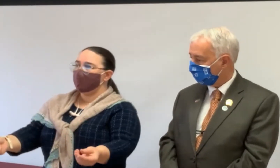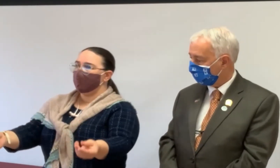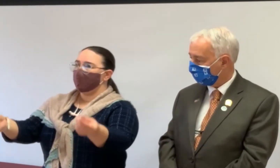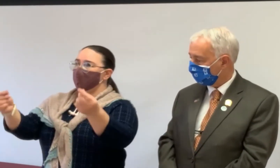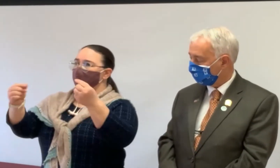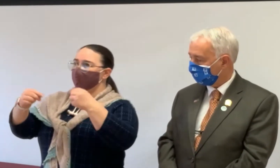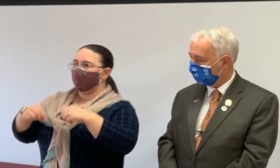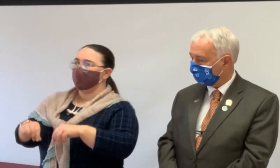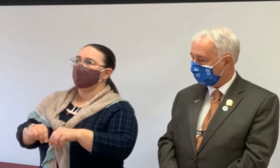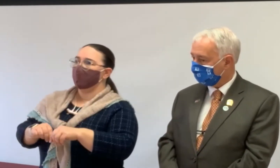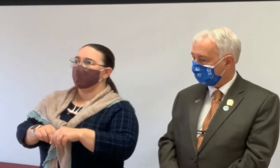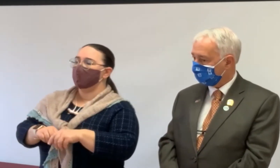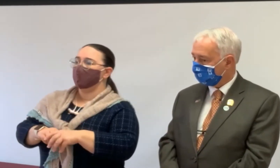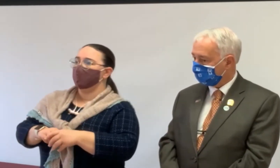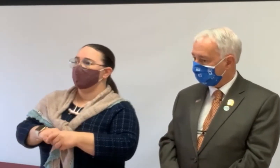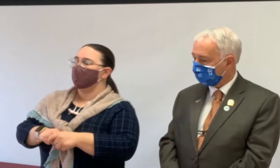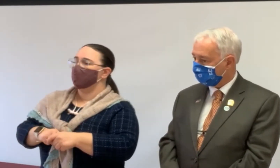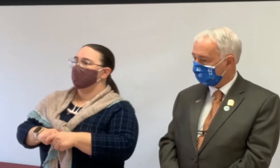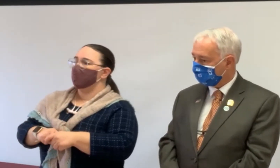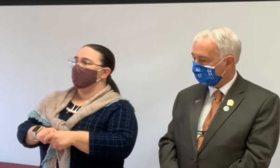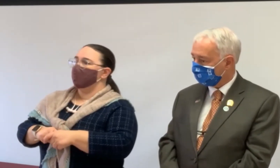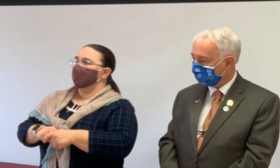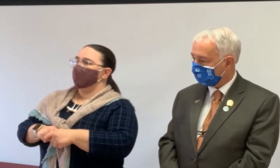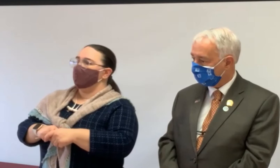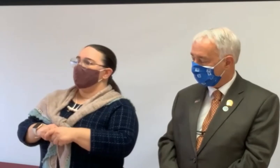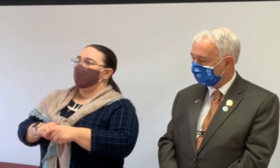you know, back to the question of value where we started.